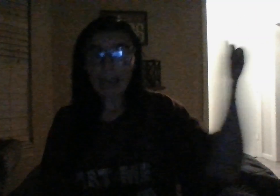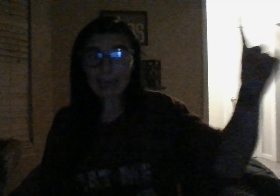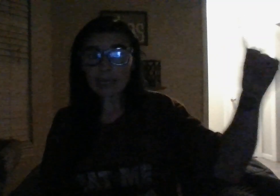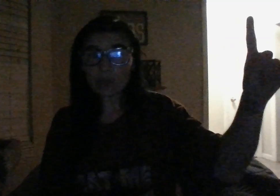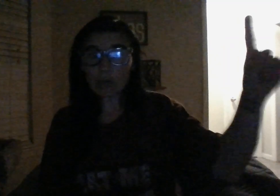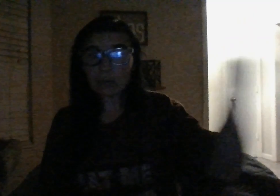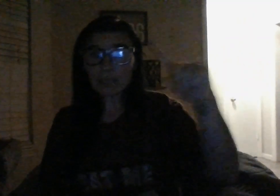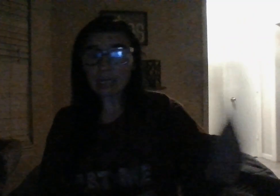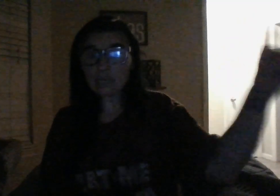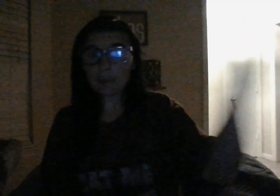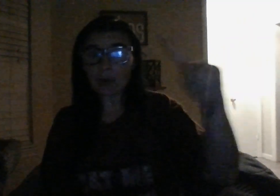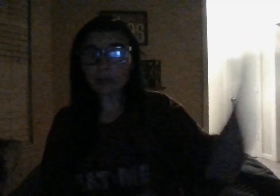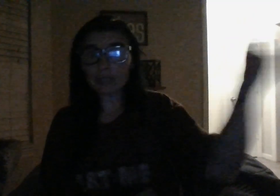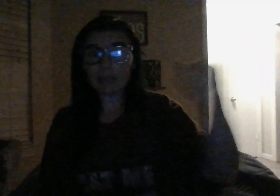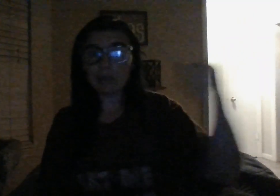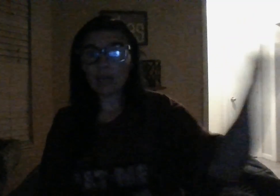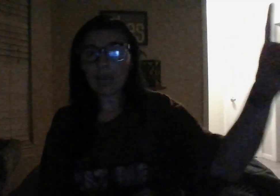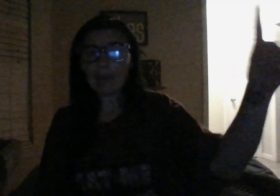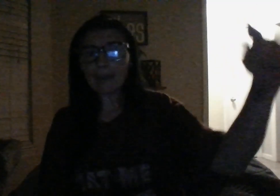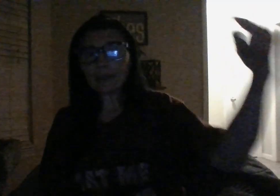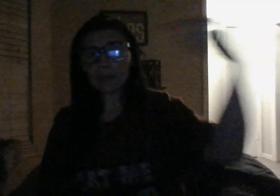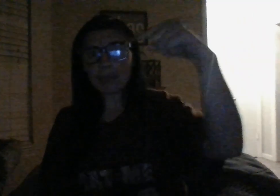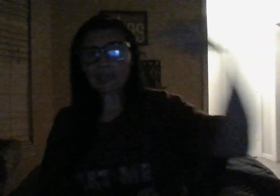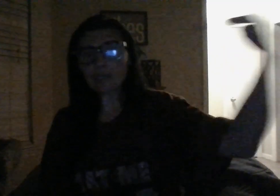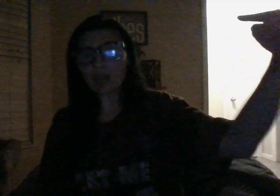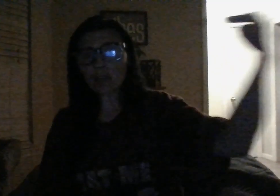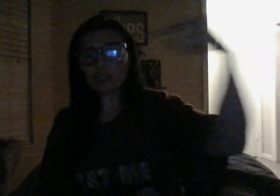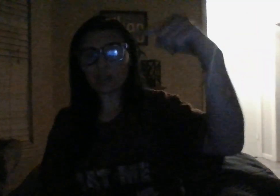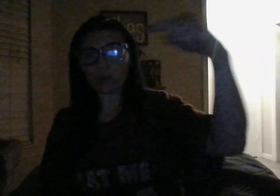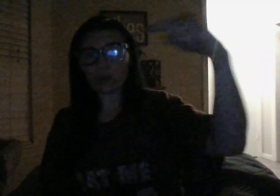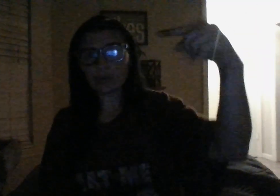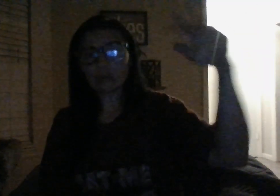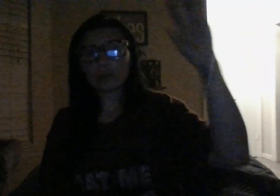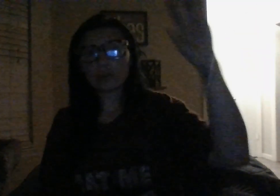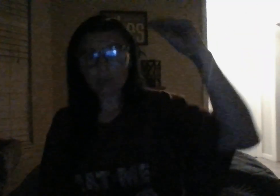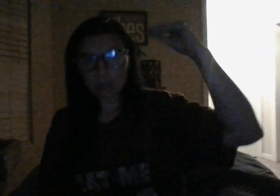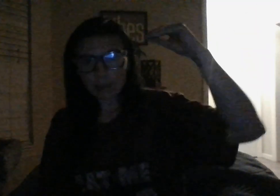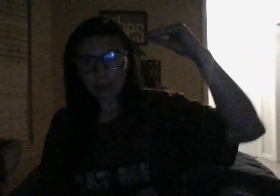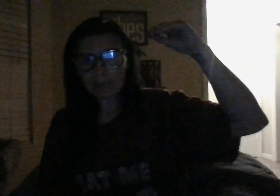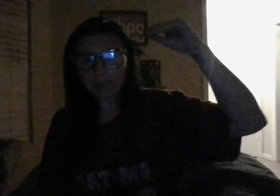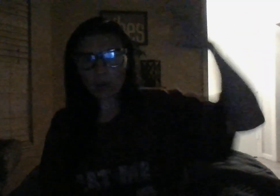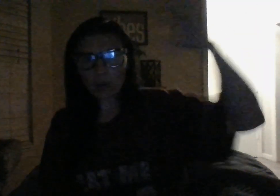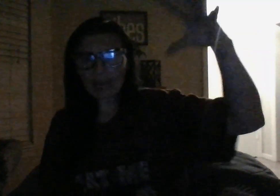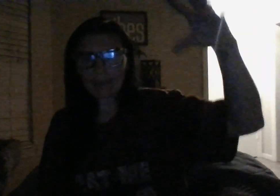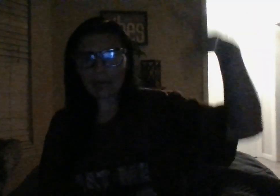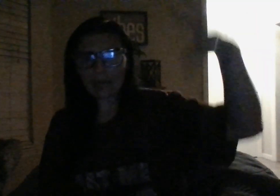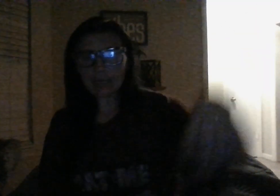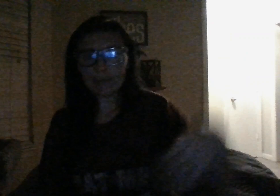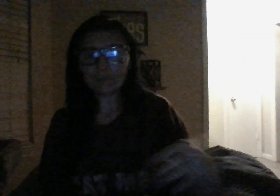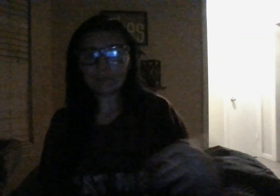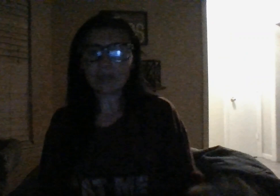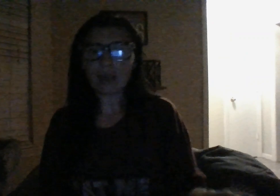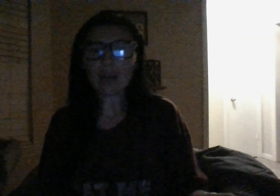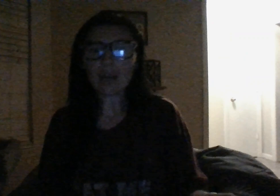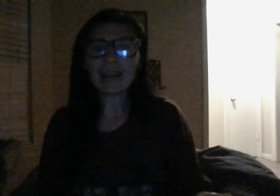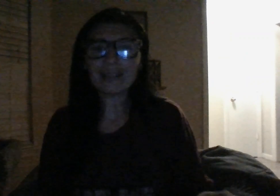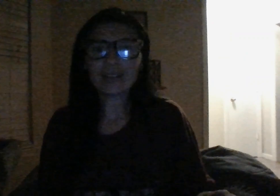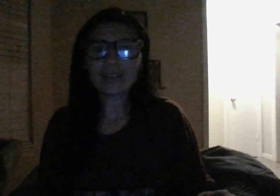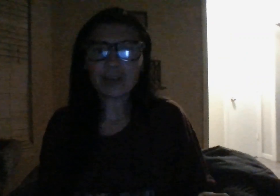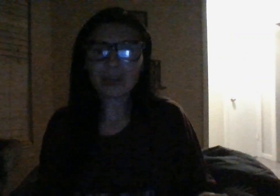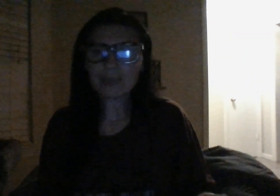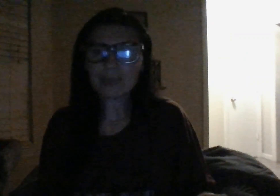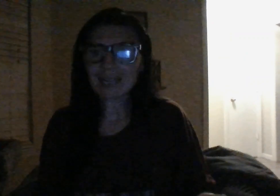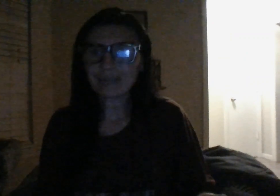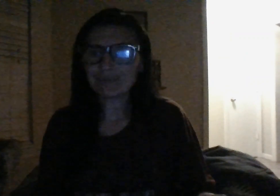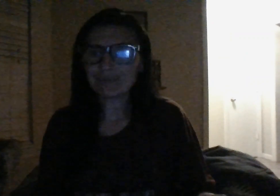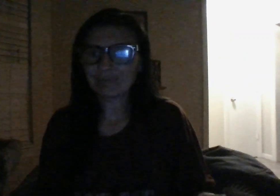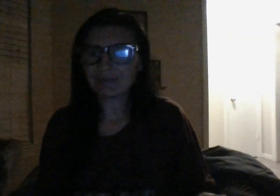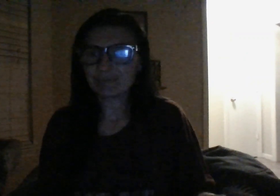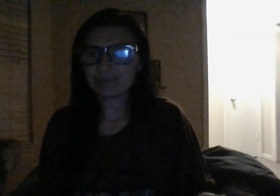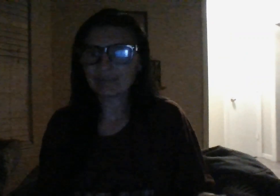And kudos to this person. About to place a lawsuit. Booyah, baby. Alright, love y'all in a second. uh, let's go.